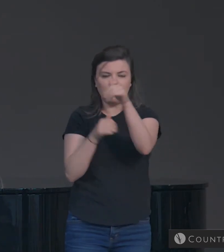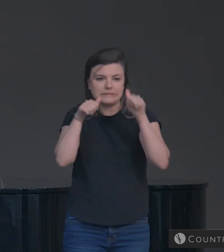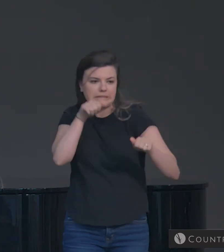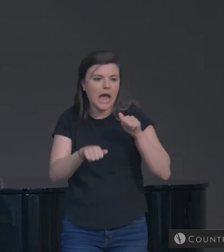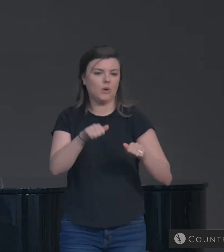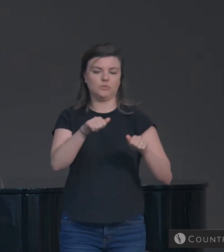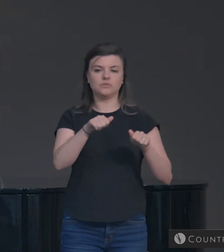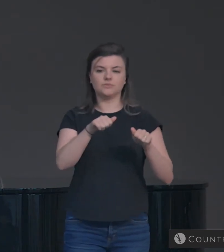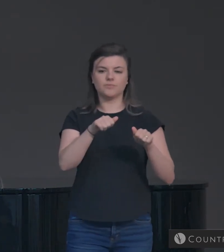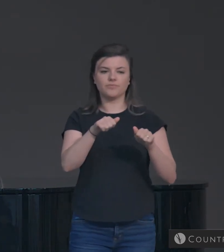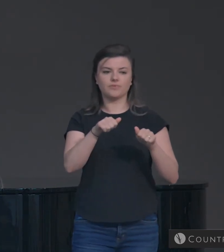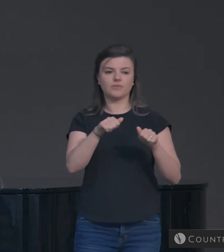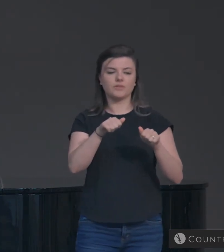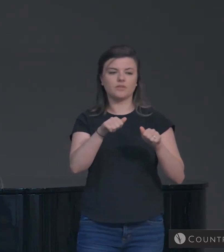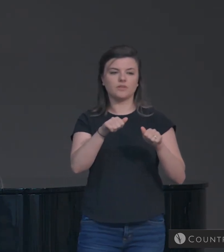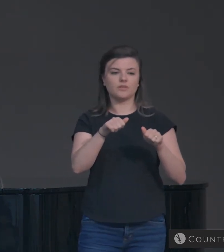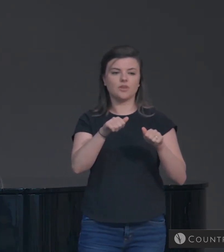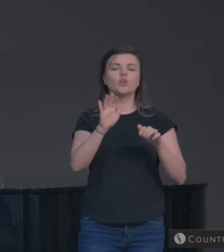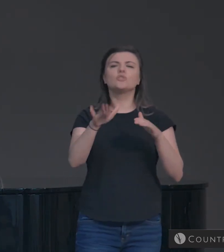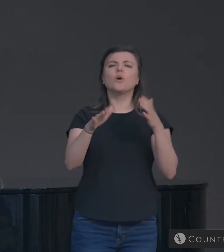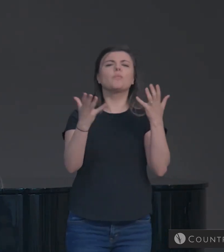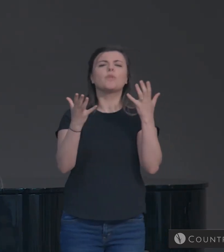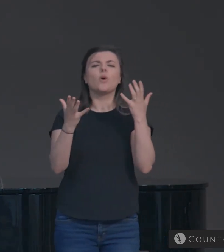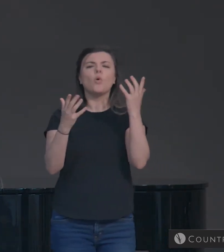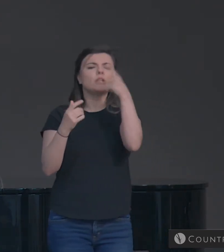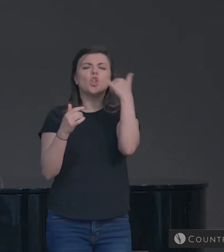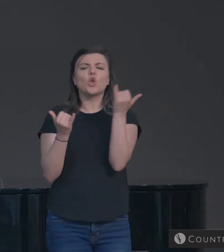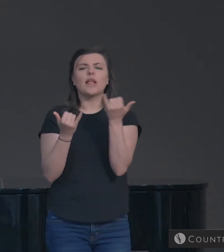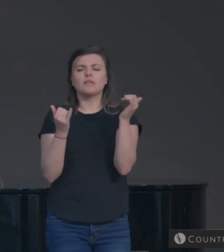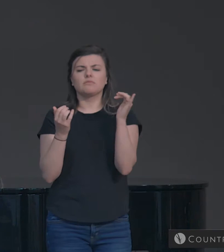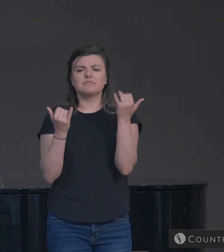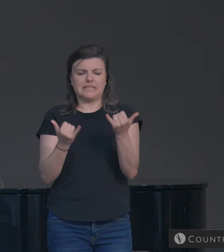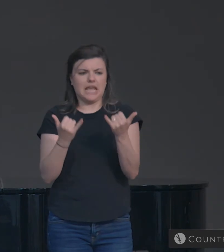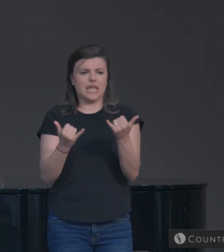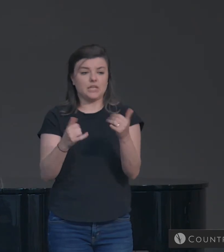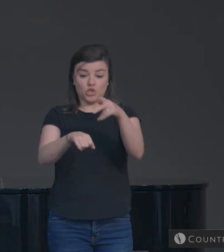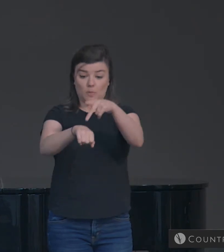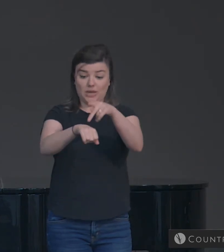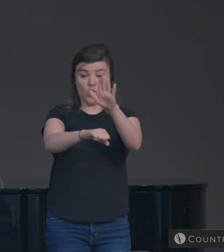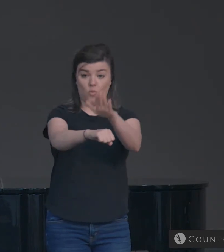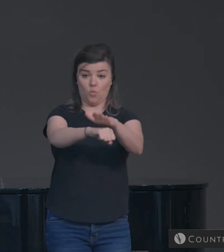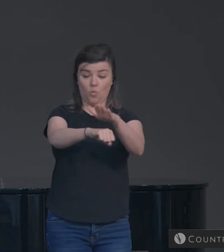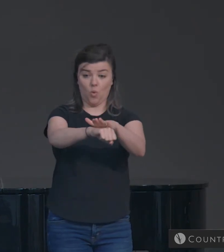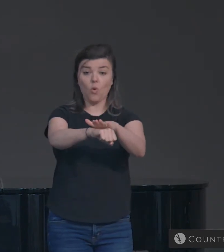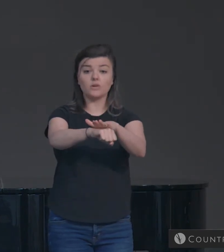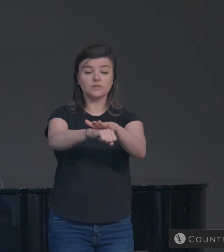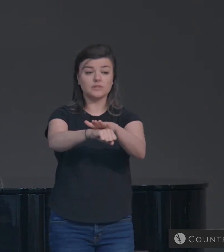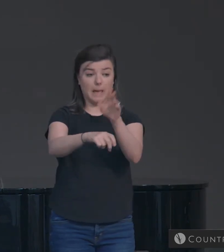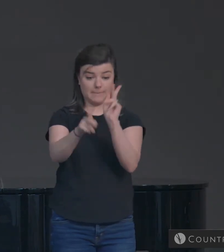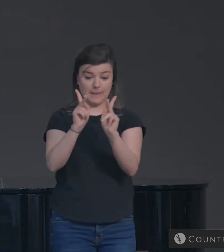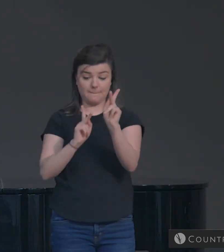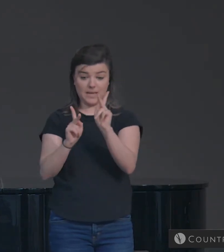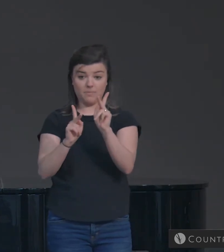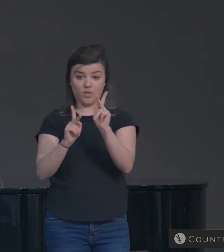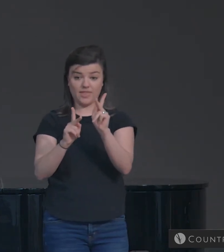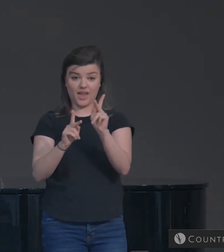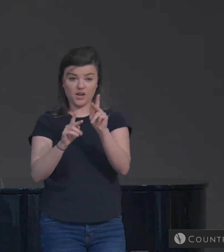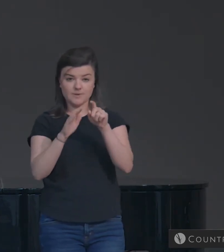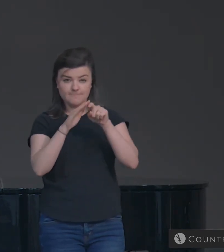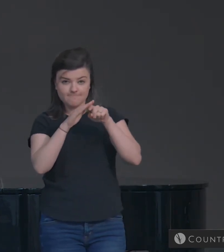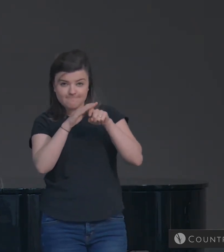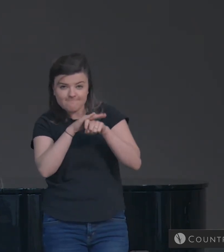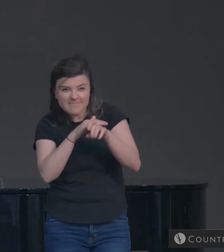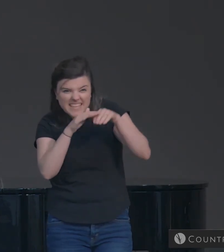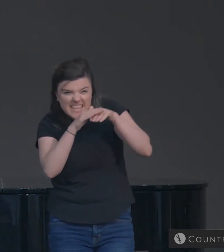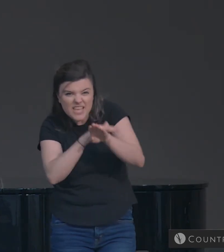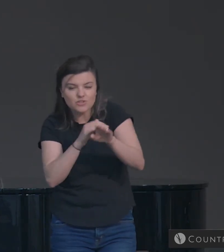So let's take that for a moment and just put it in everyday practical terms. Peter warns of people who are coming into the church